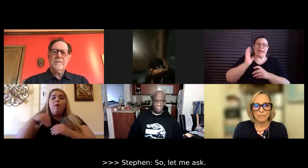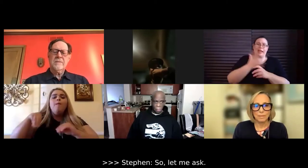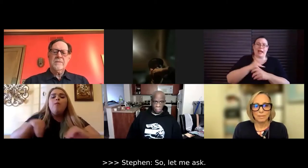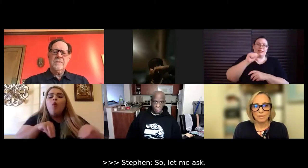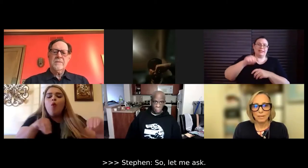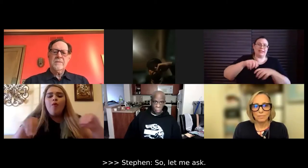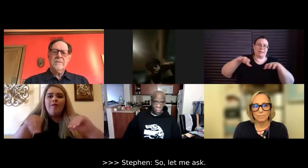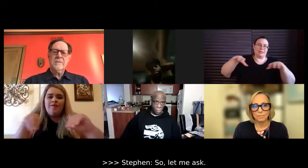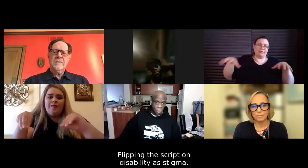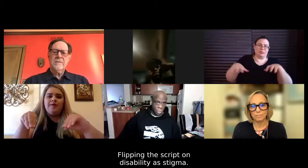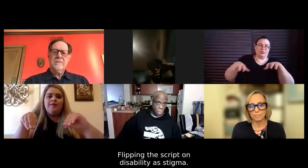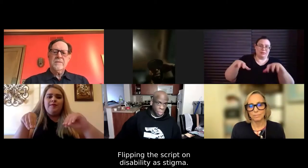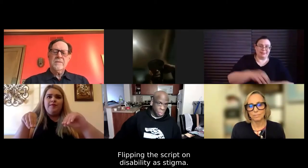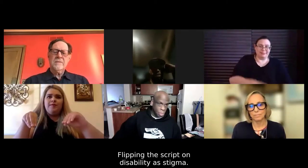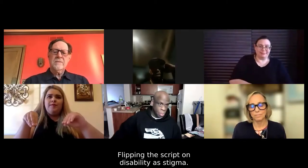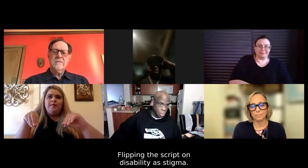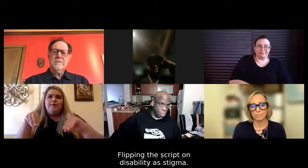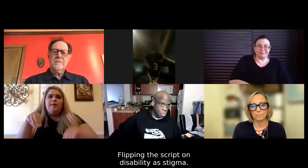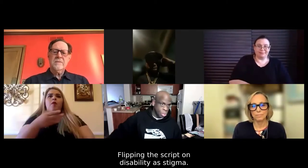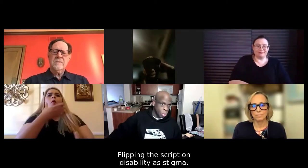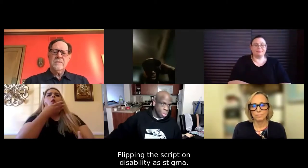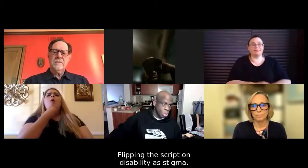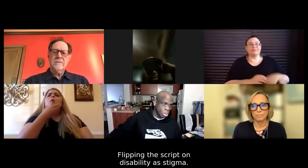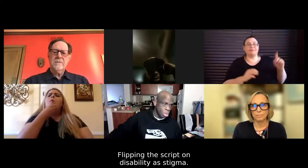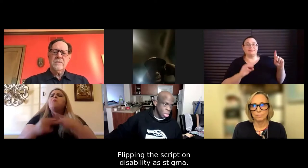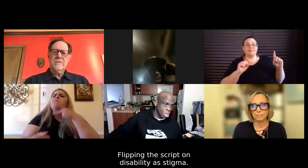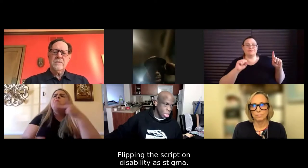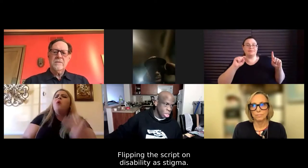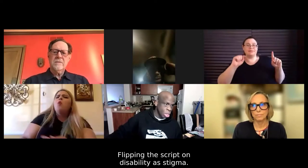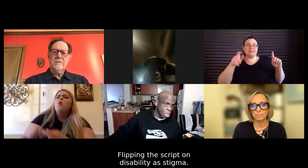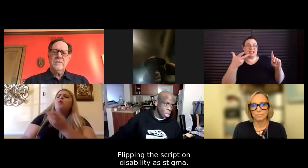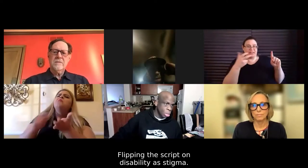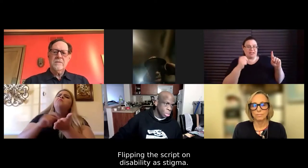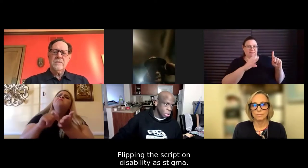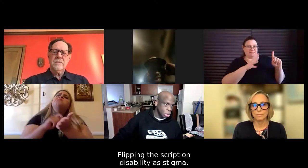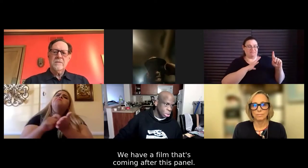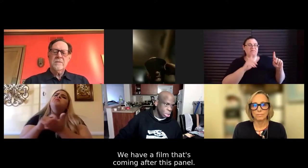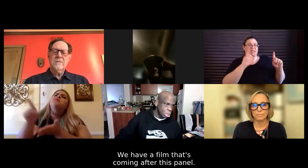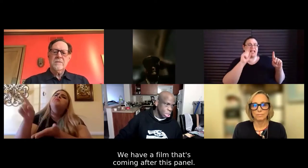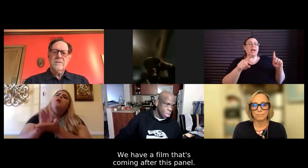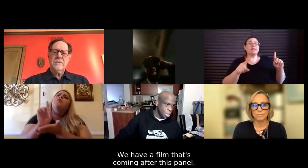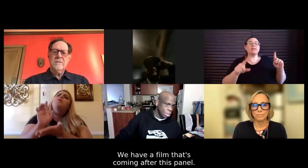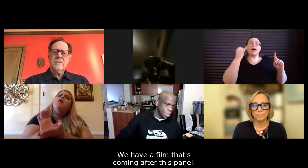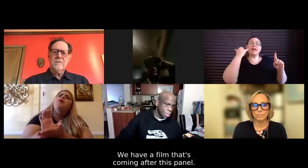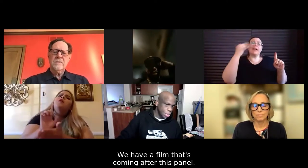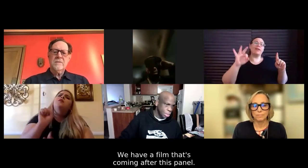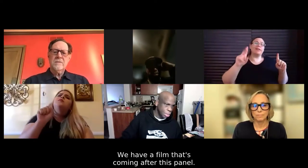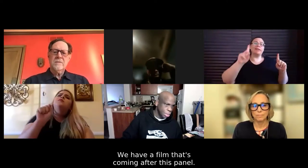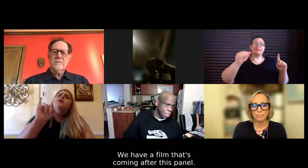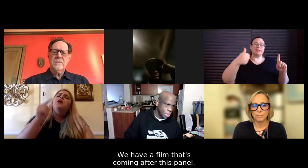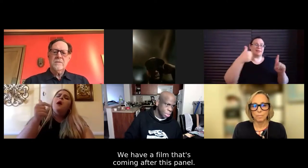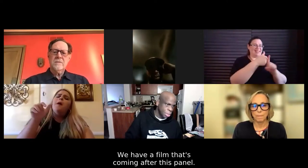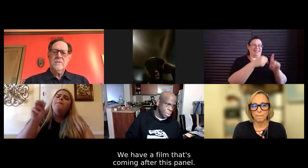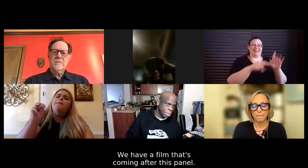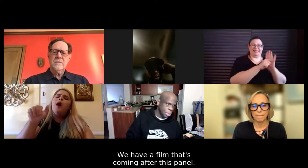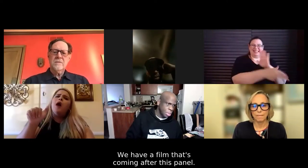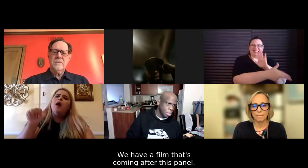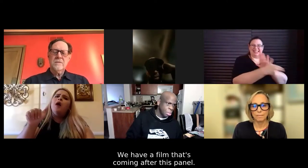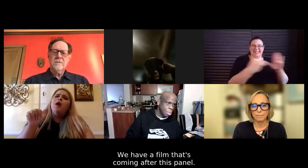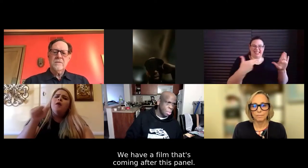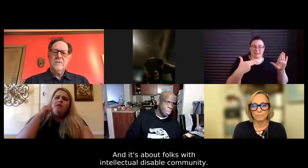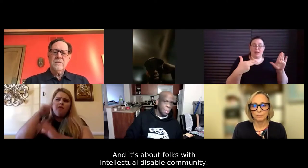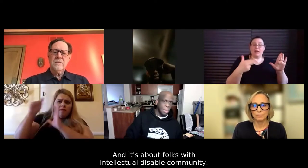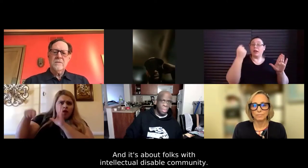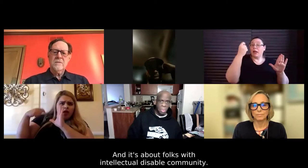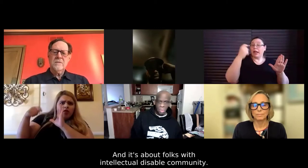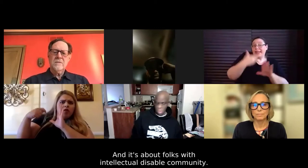So, so let me ask with this, with flipping the script on disability as stigma, um, you know, we have a film that's actually coming after this